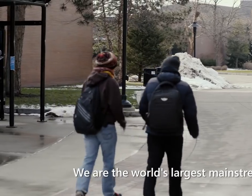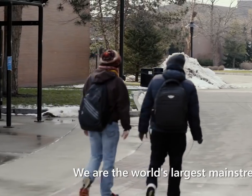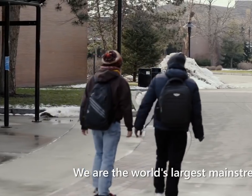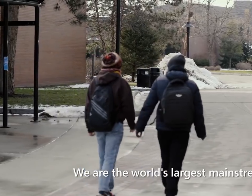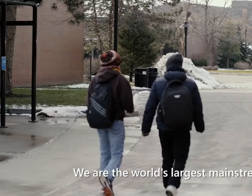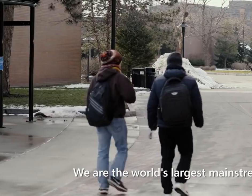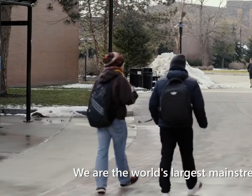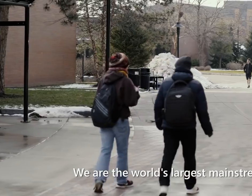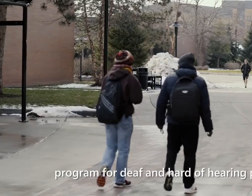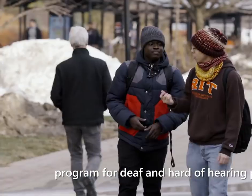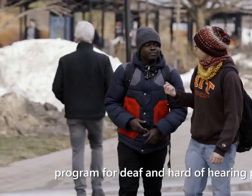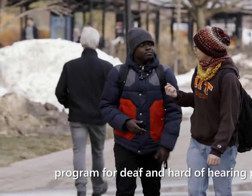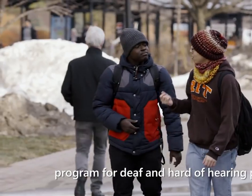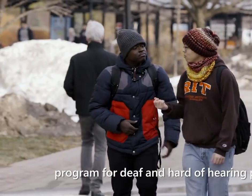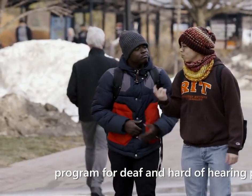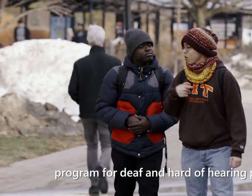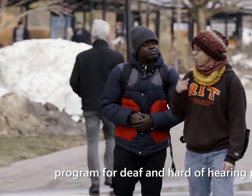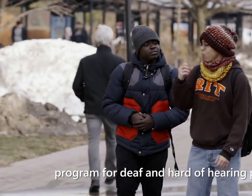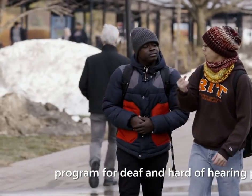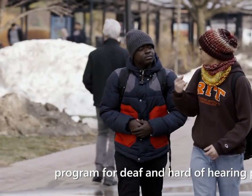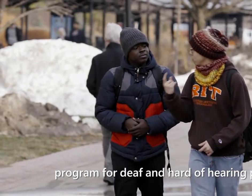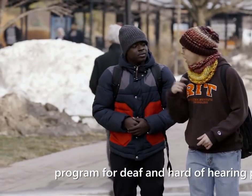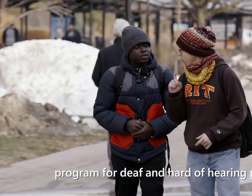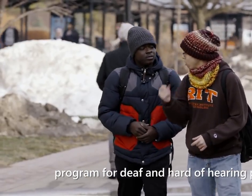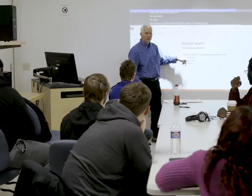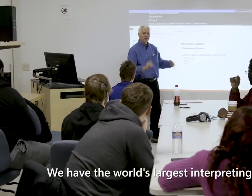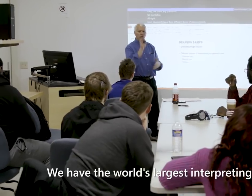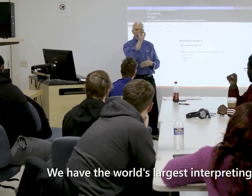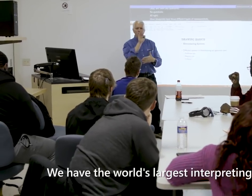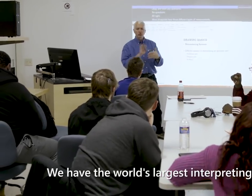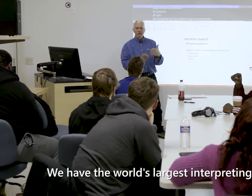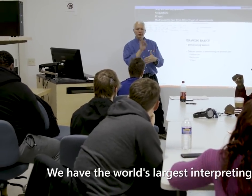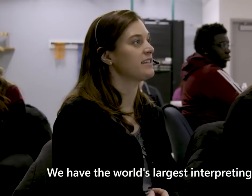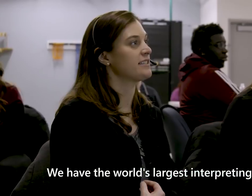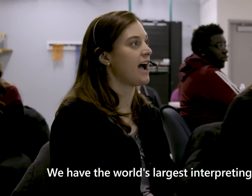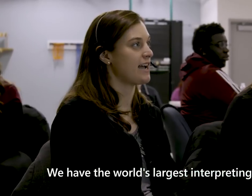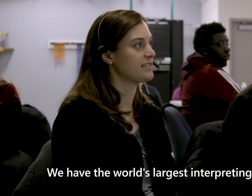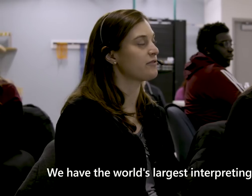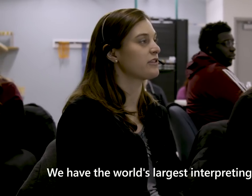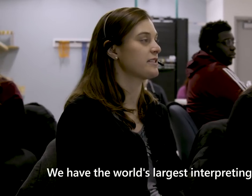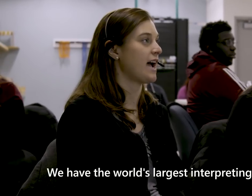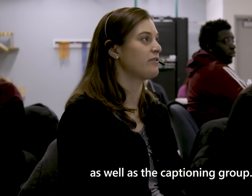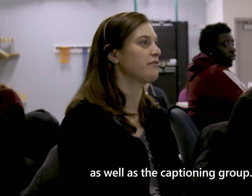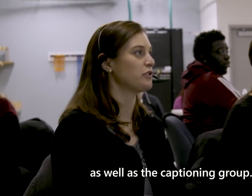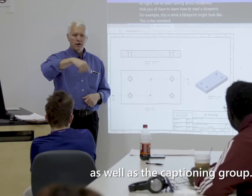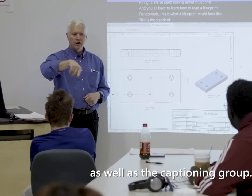world's largest mainstream program for deaf and hard of hearing people. We have the world's largest interpreting services, as well as the